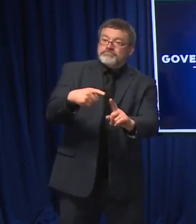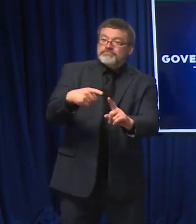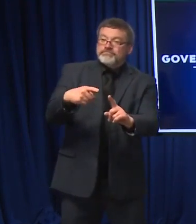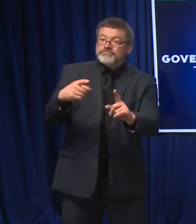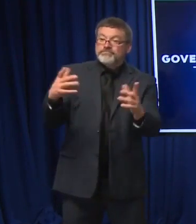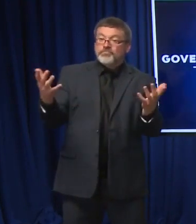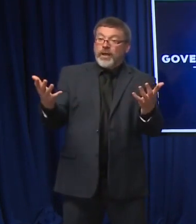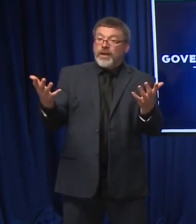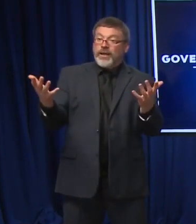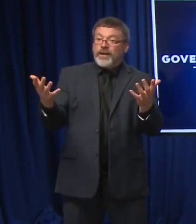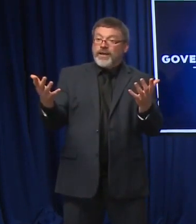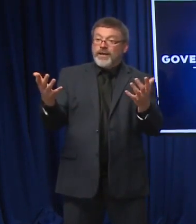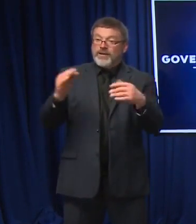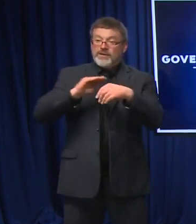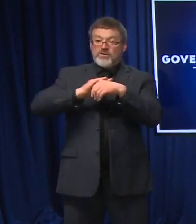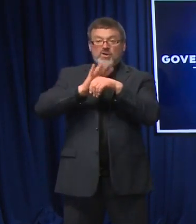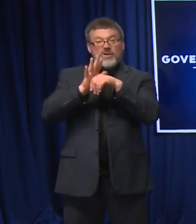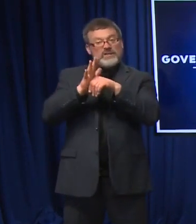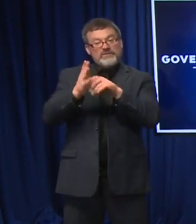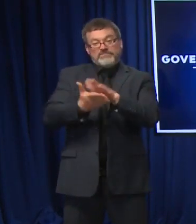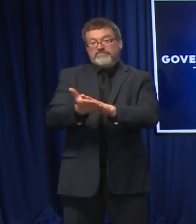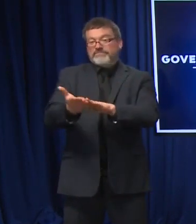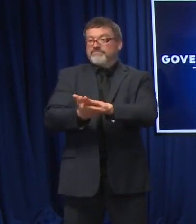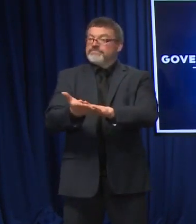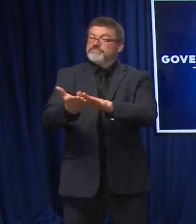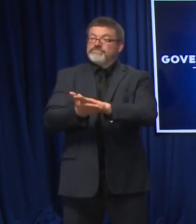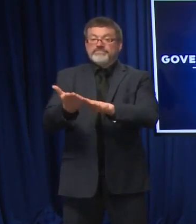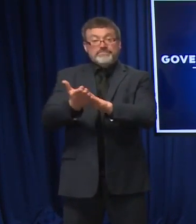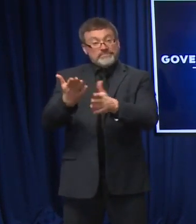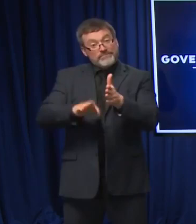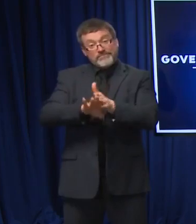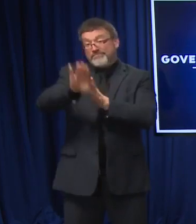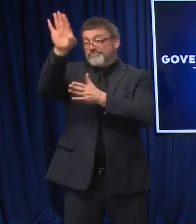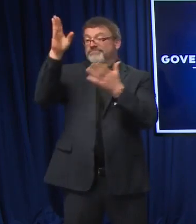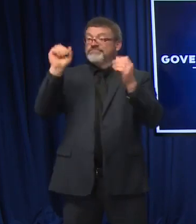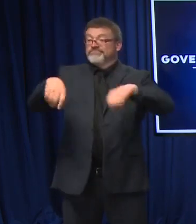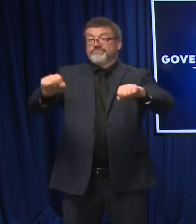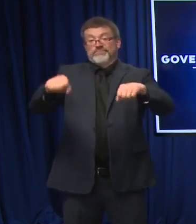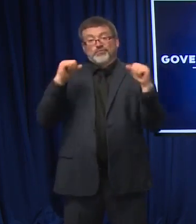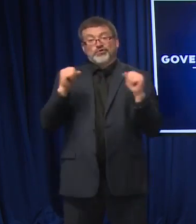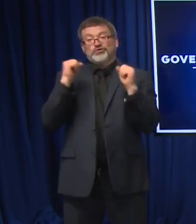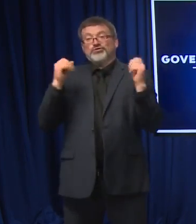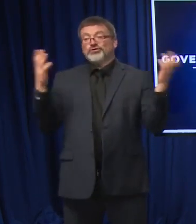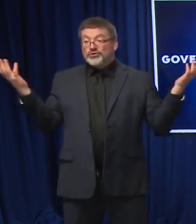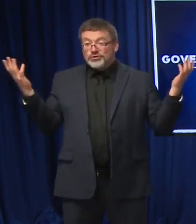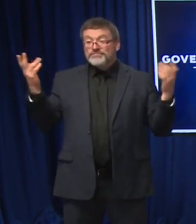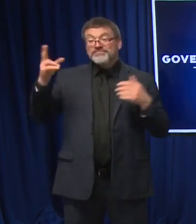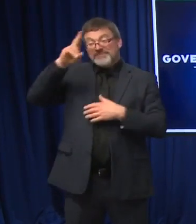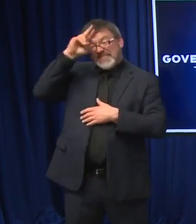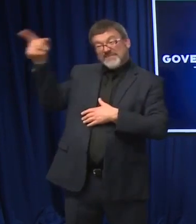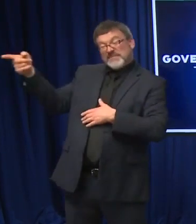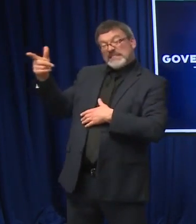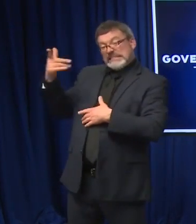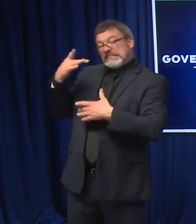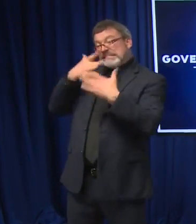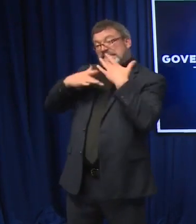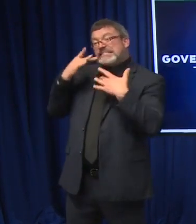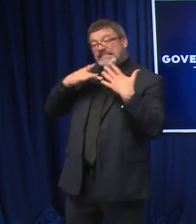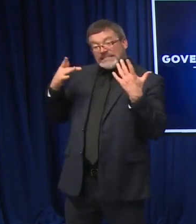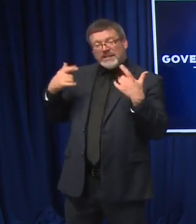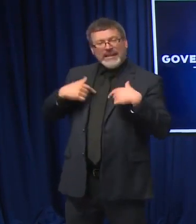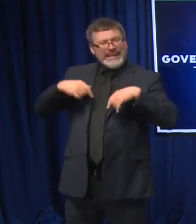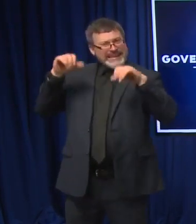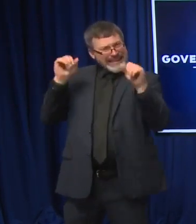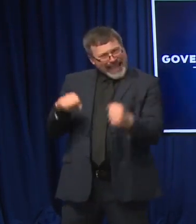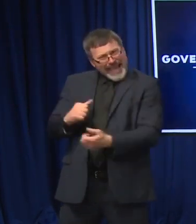this COVID surge is very real. It's very upon us. What is happening in hospitals is in many ways preventable, and we're asking everyone